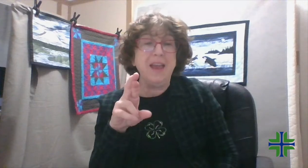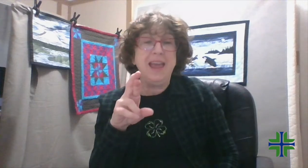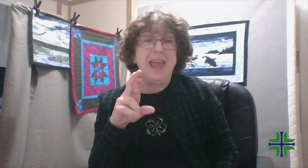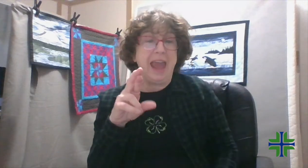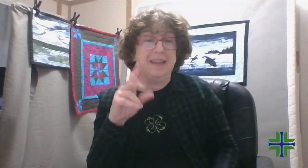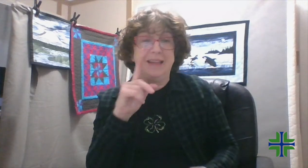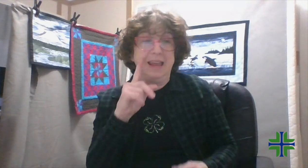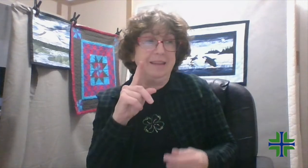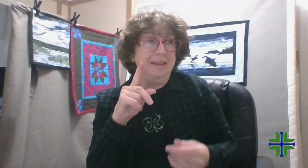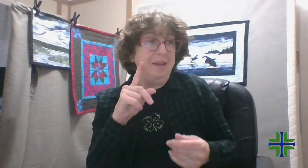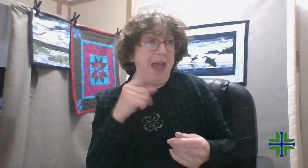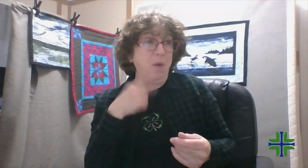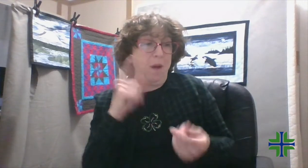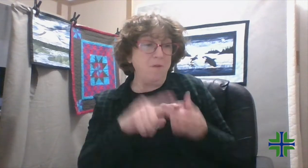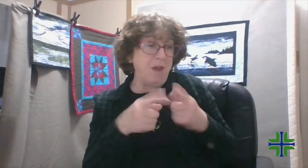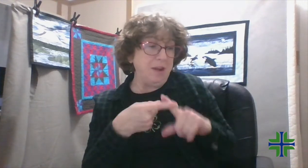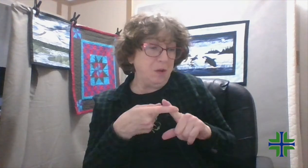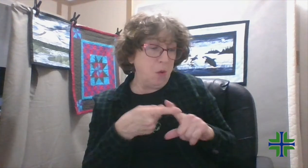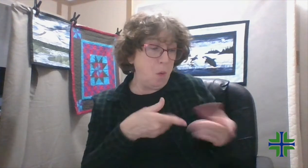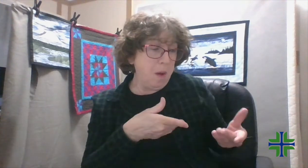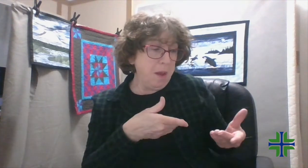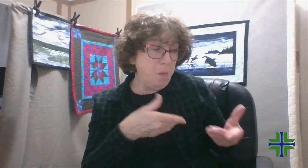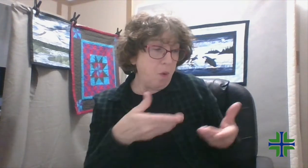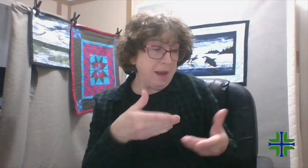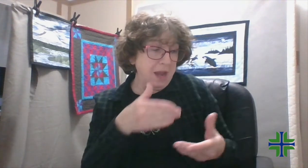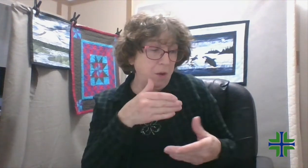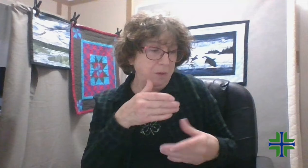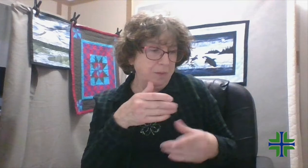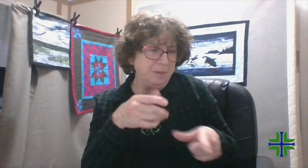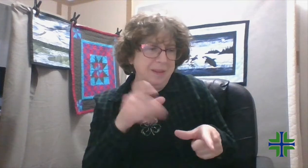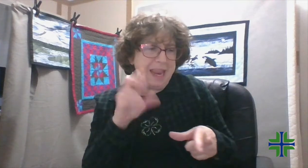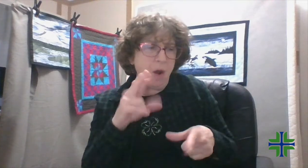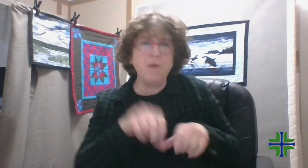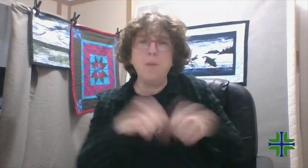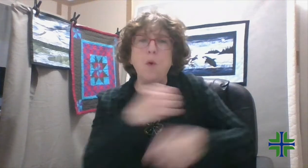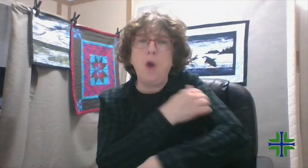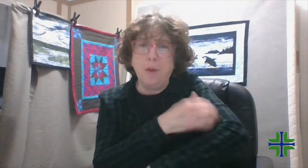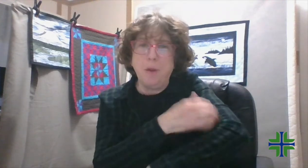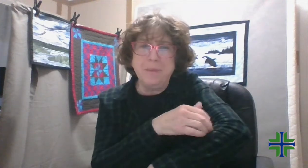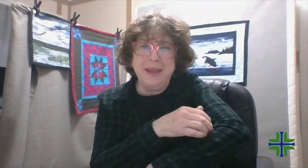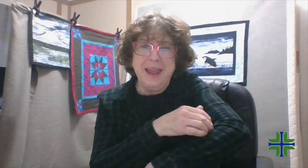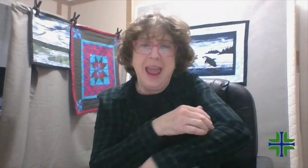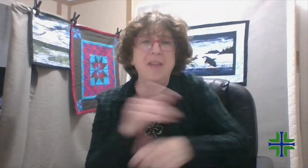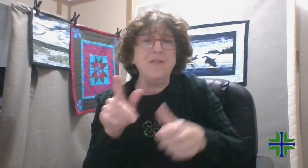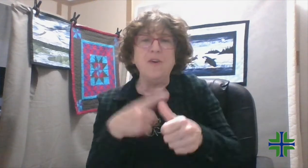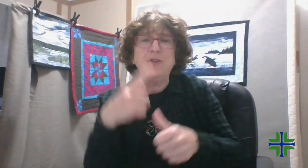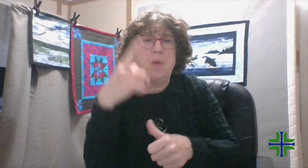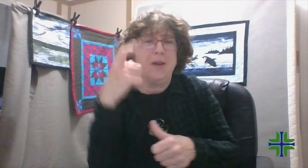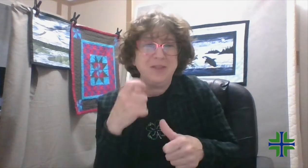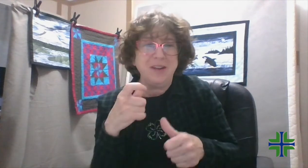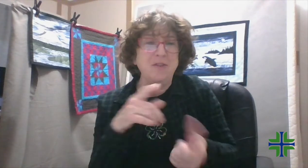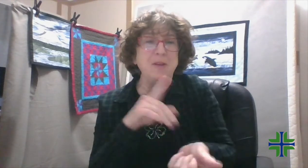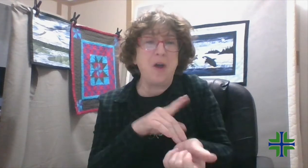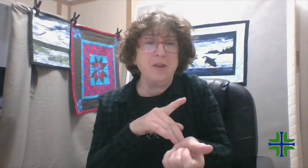ER. And it's like, I had one friend who brought in the ER for a broken arm. And the